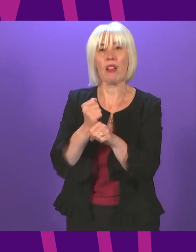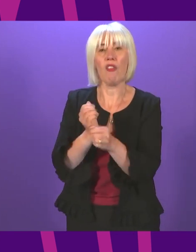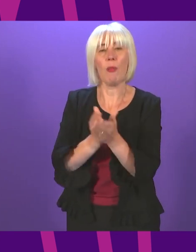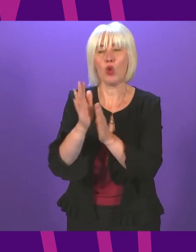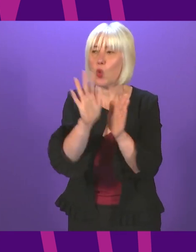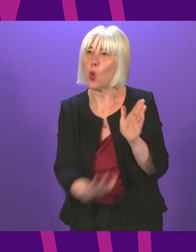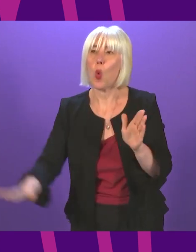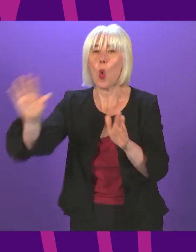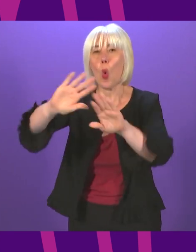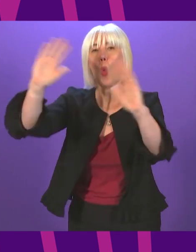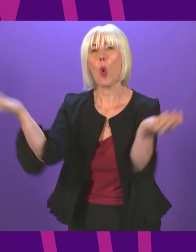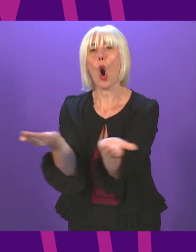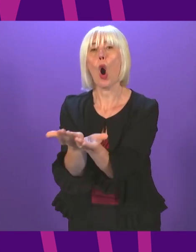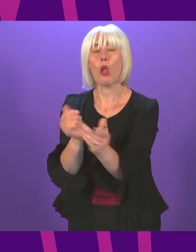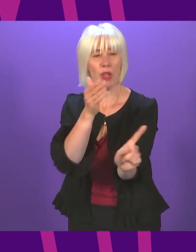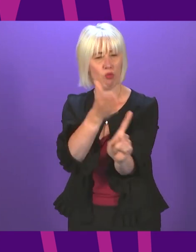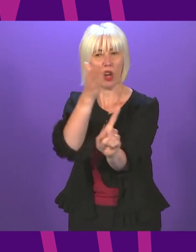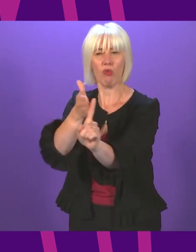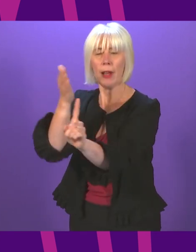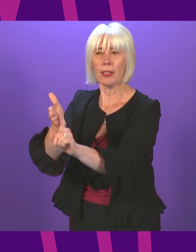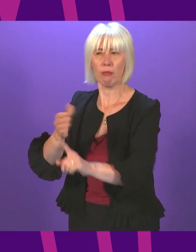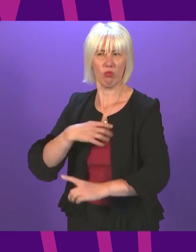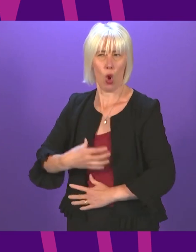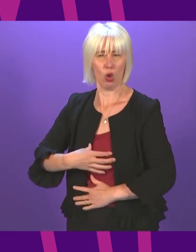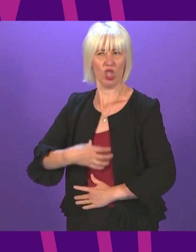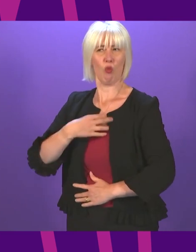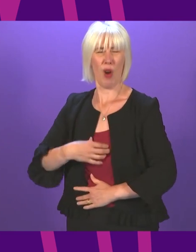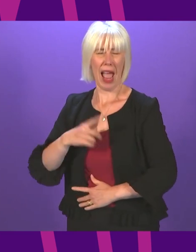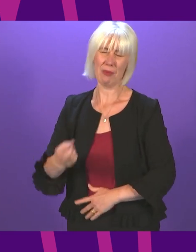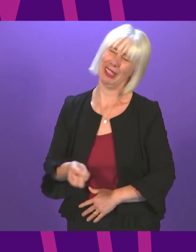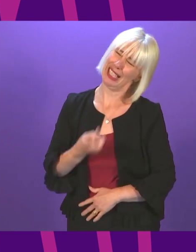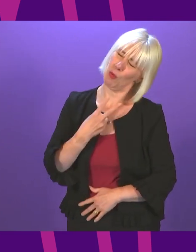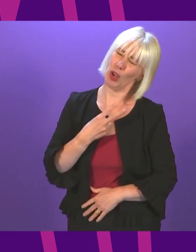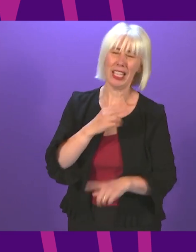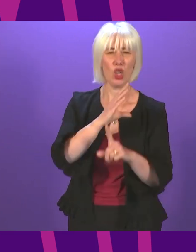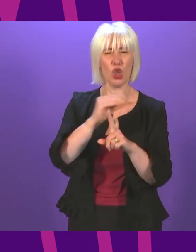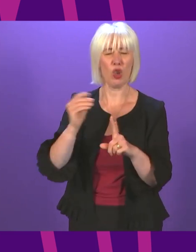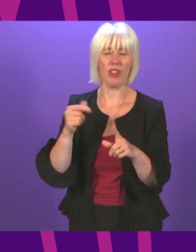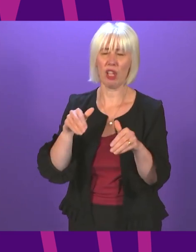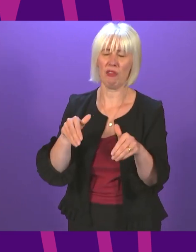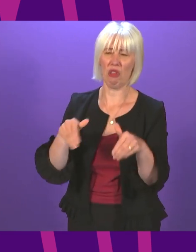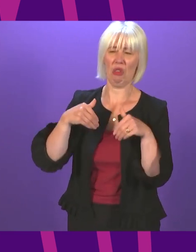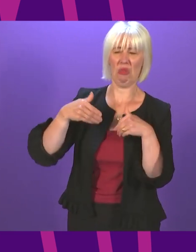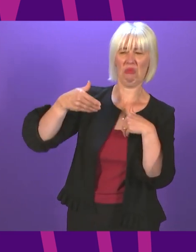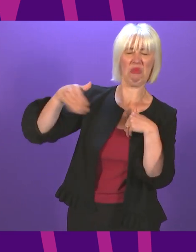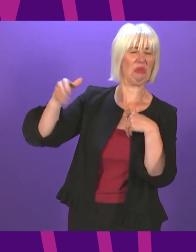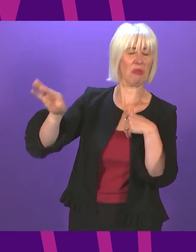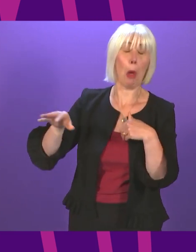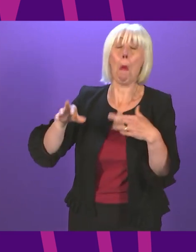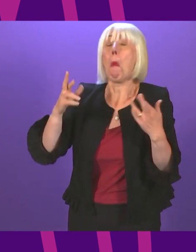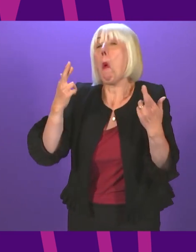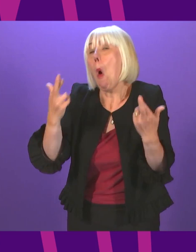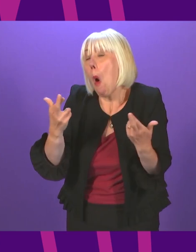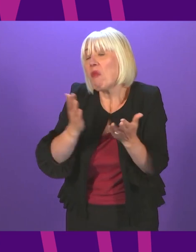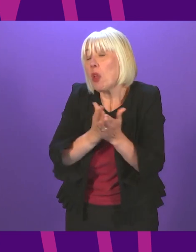recognising that it doesn't surprise me but it does disappoint me that the Conservatives continue to sit outside of that hopefully that's something we might see change